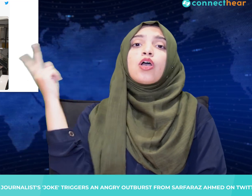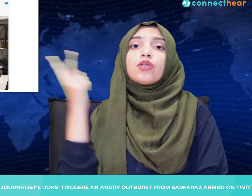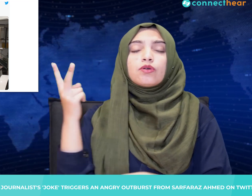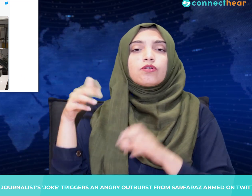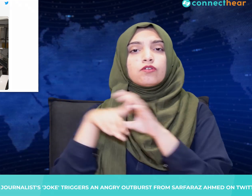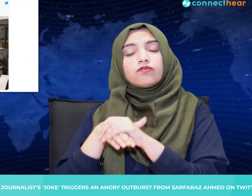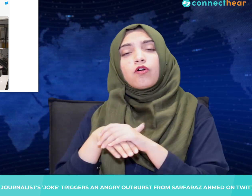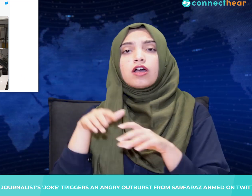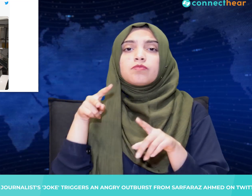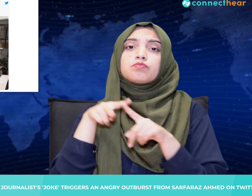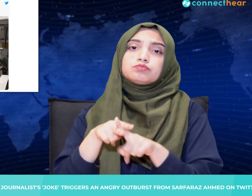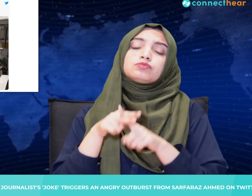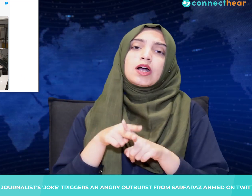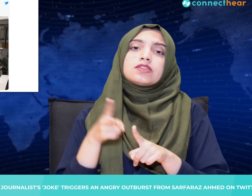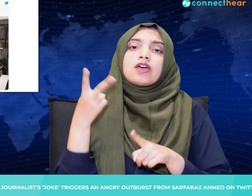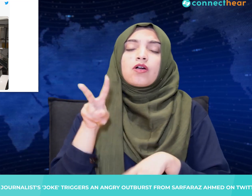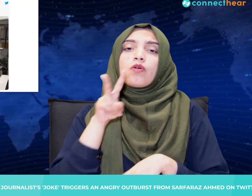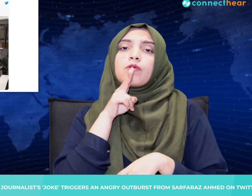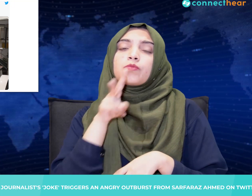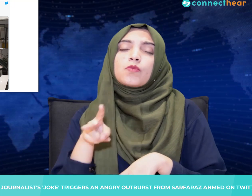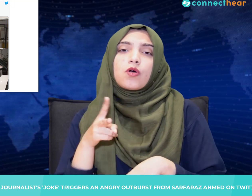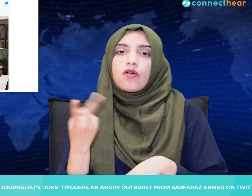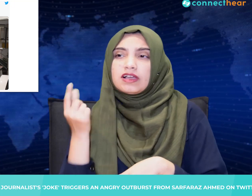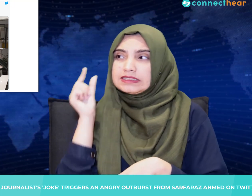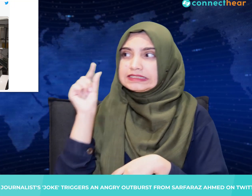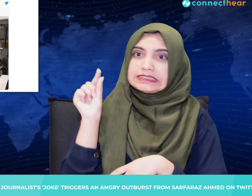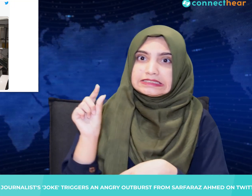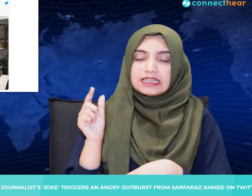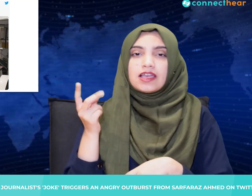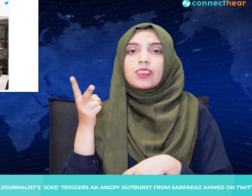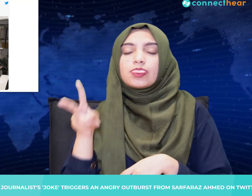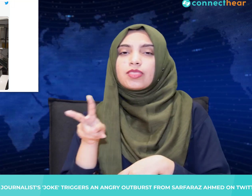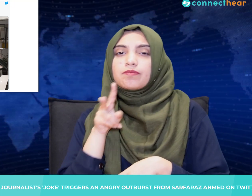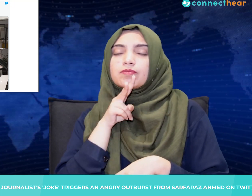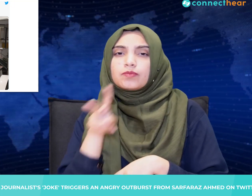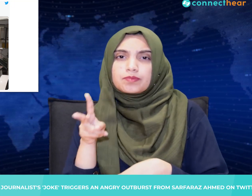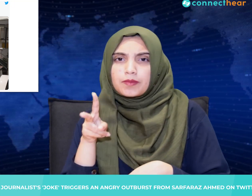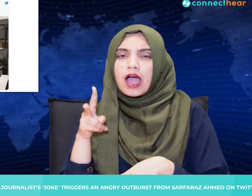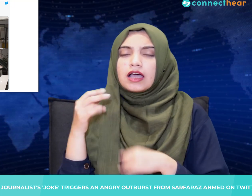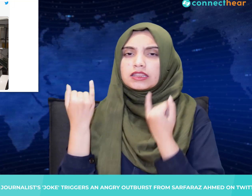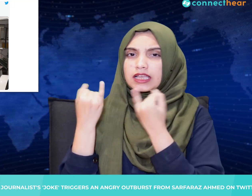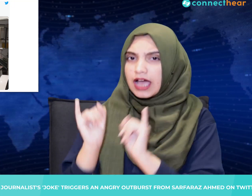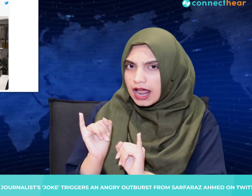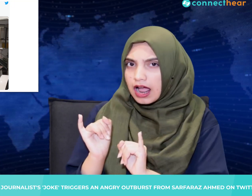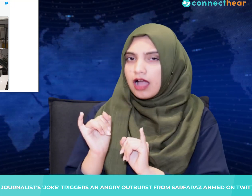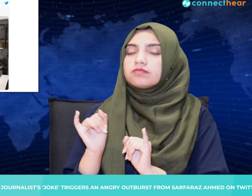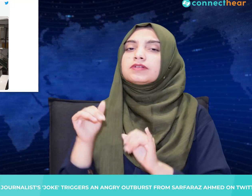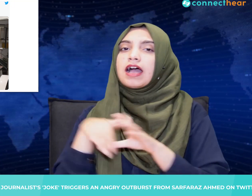on the video teasing the former captain and his wife about Ahmed's cooking adventures.